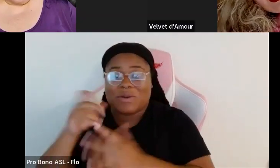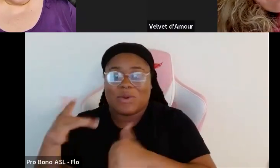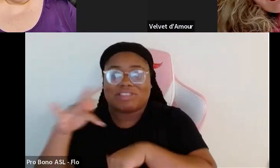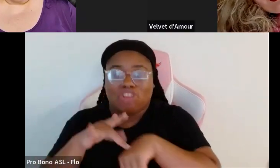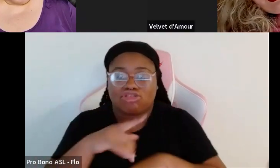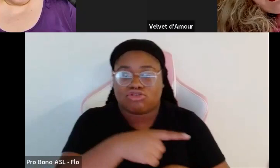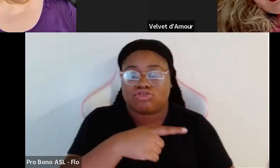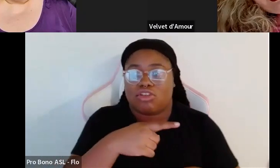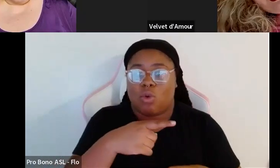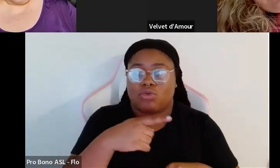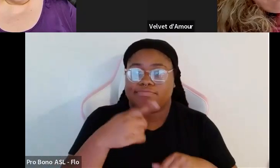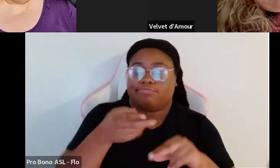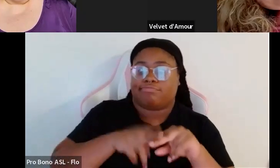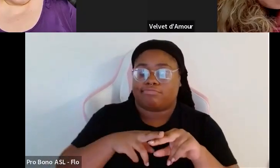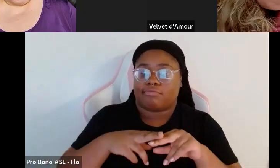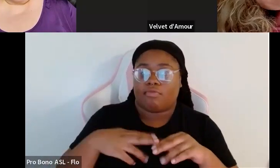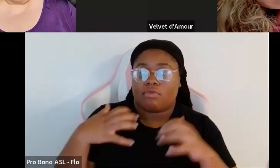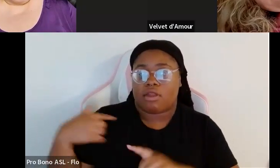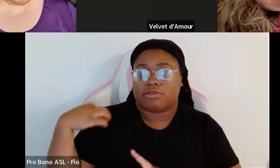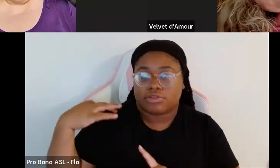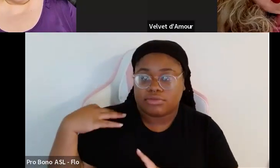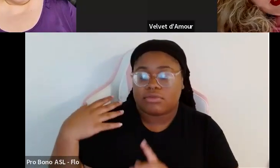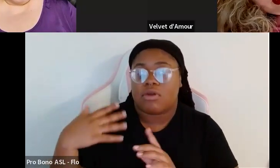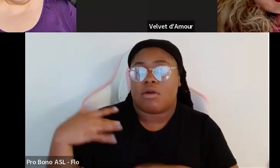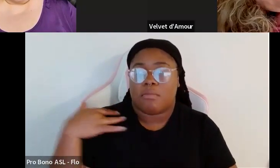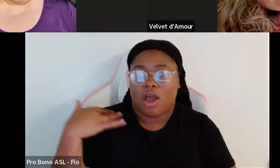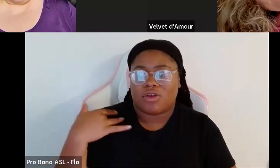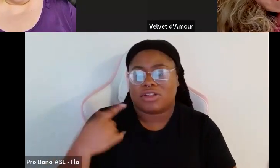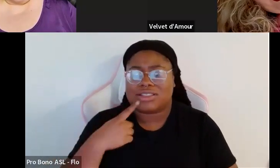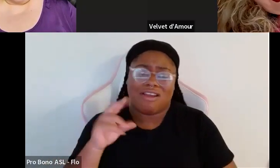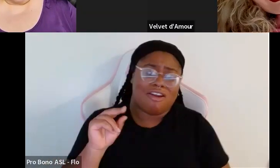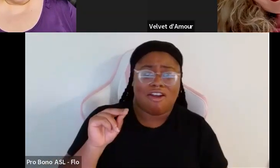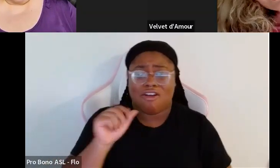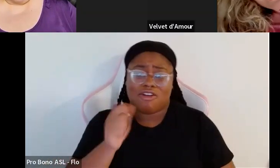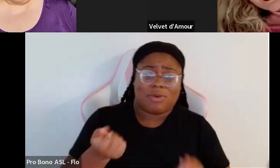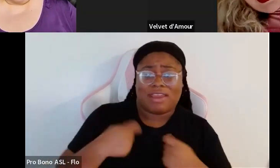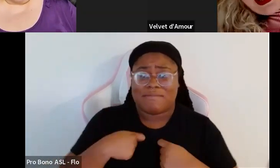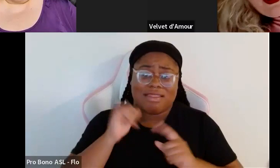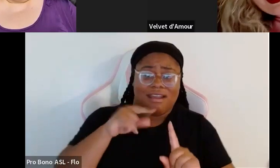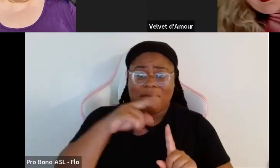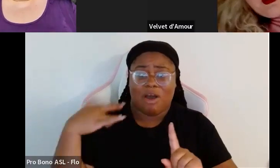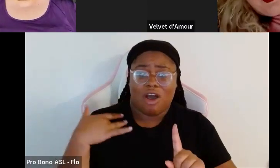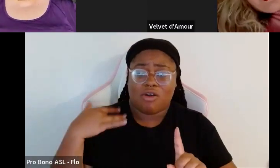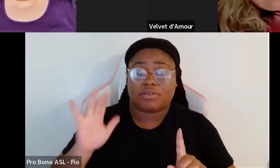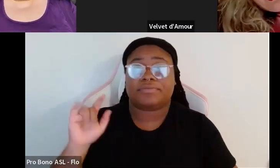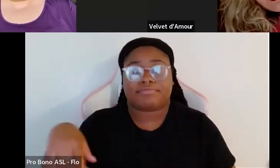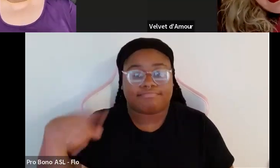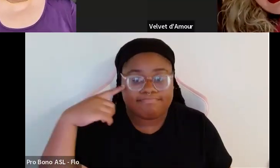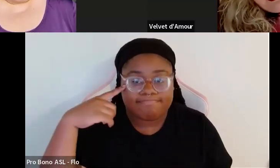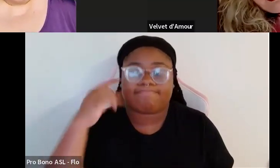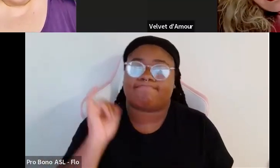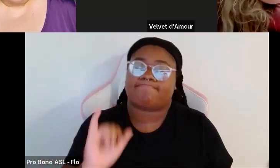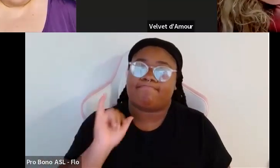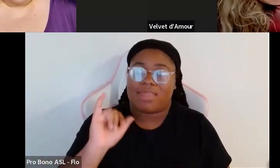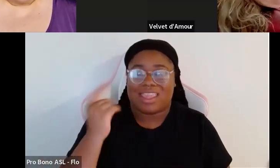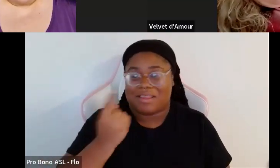know there'd be a job that would come in and it would be Macy's plus size and everyone would be like oh don't give it to me you know so I knew that that was really